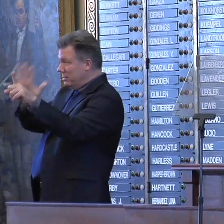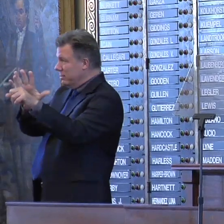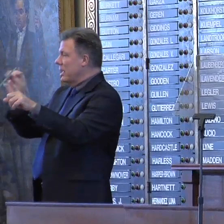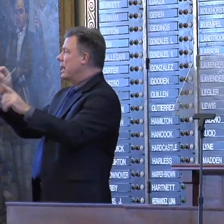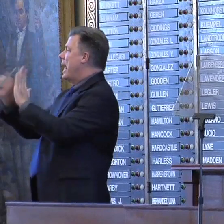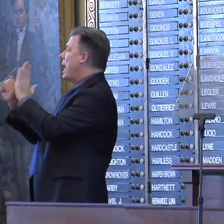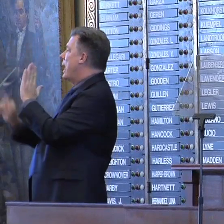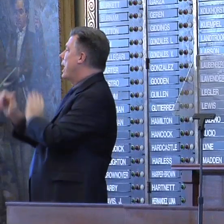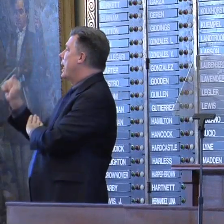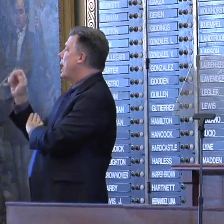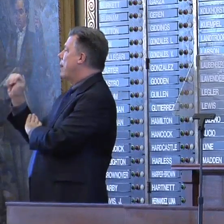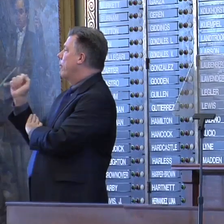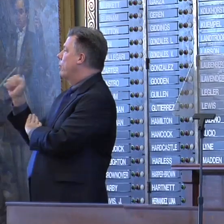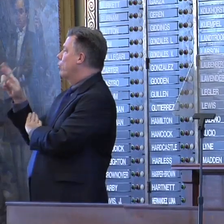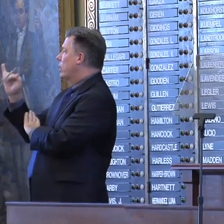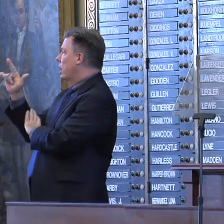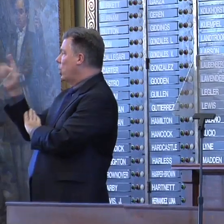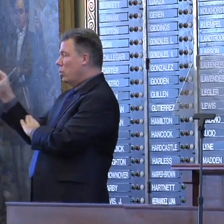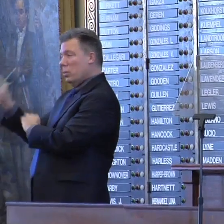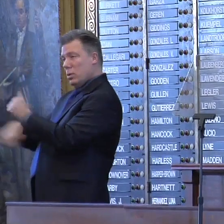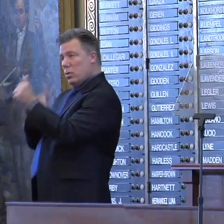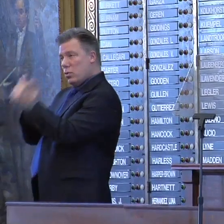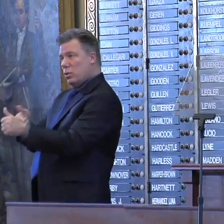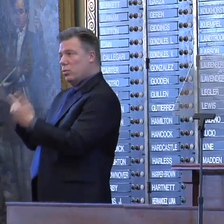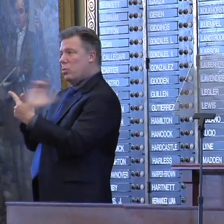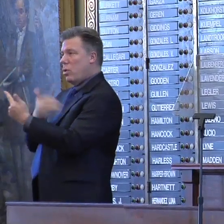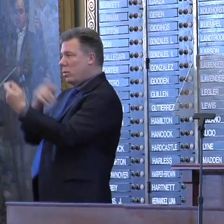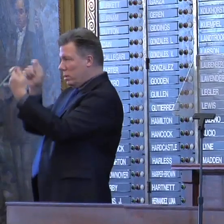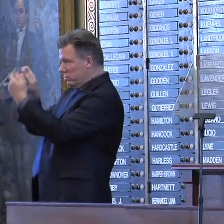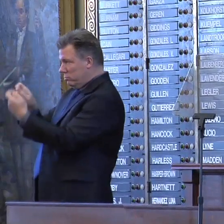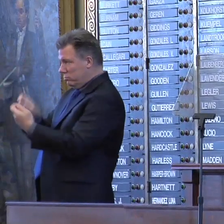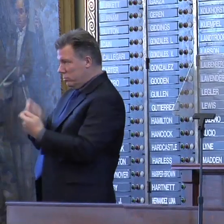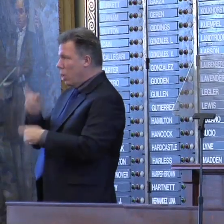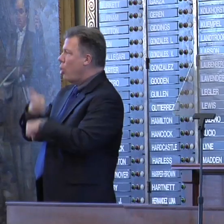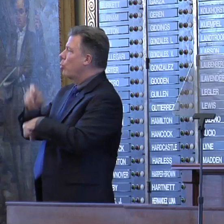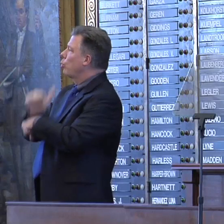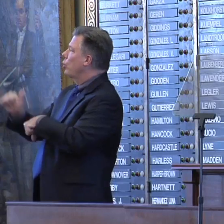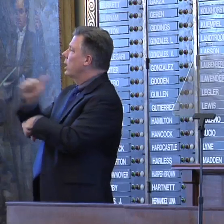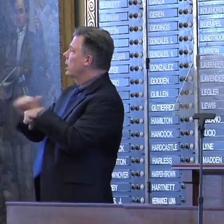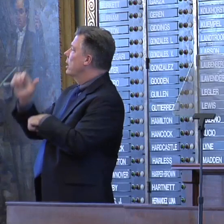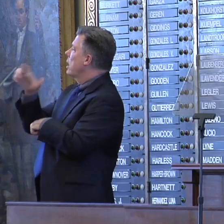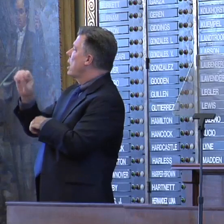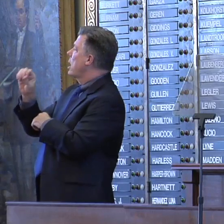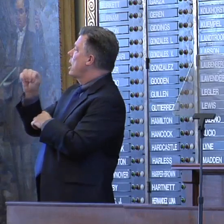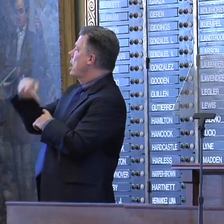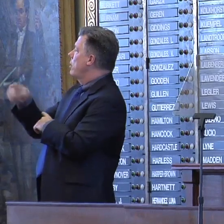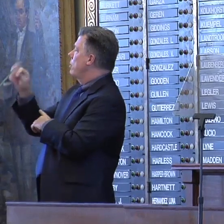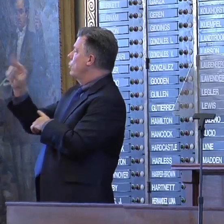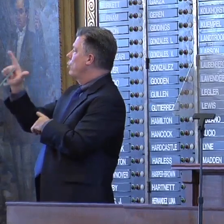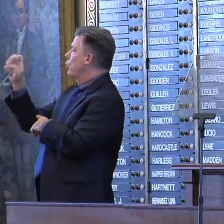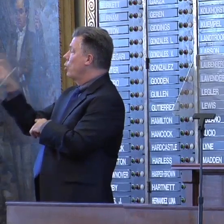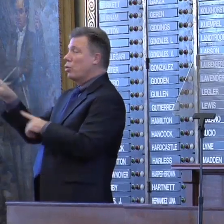According to our meticulous, hard-working comptroller, Susan Combs, Texas has ten